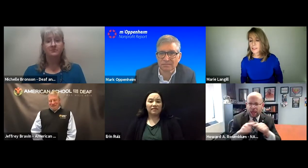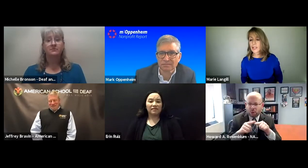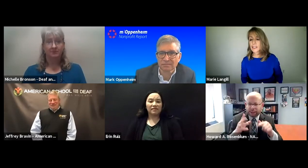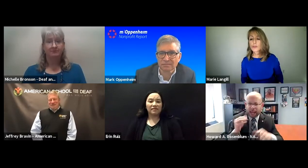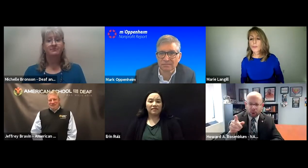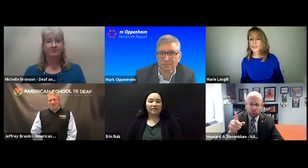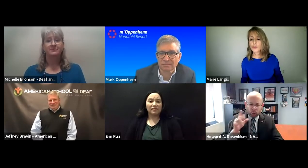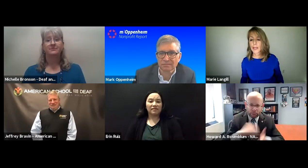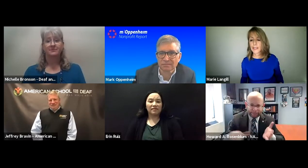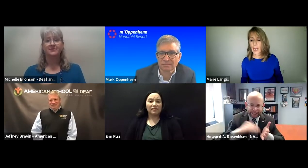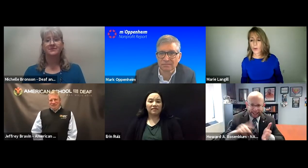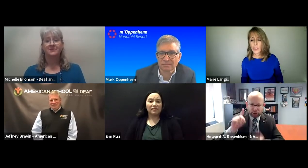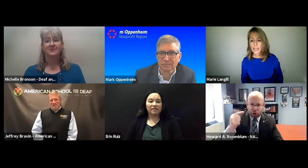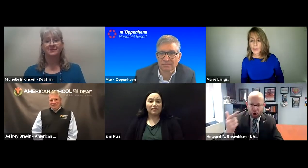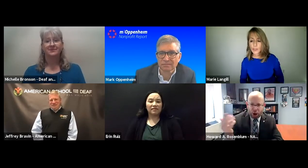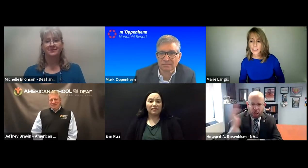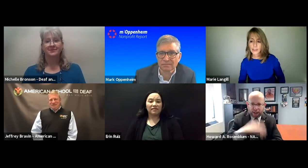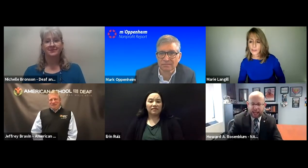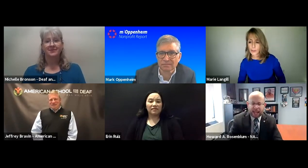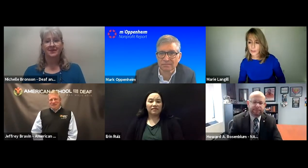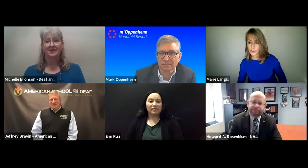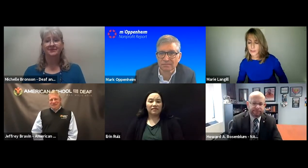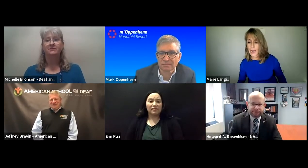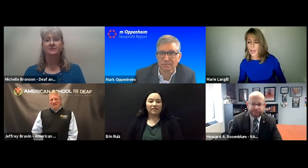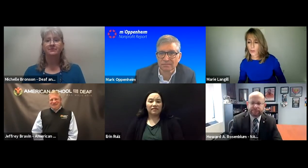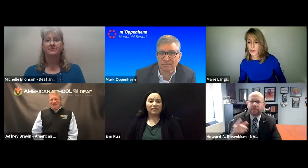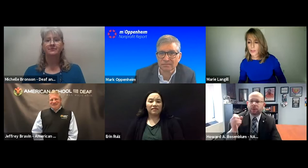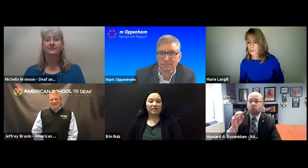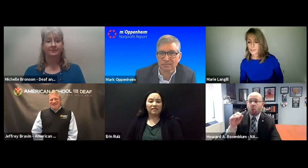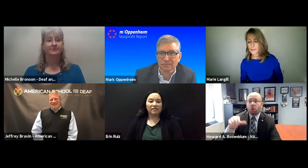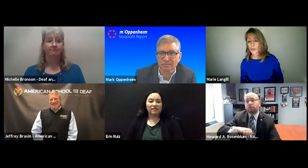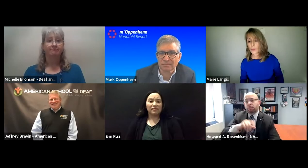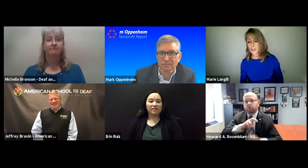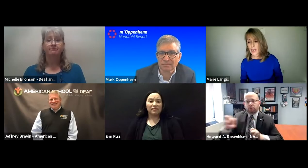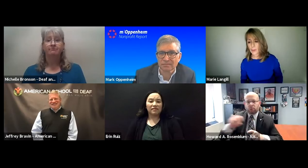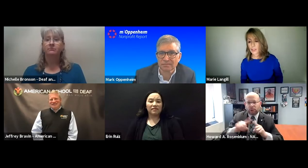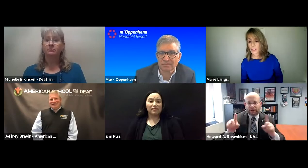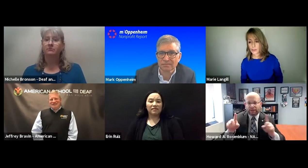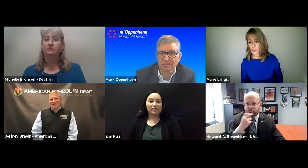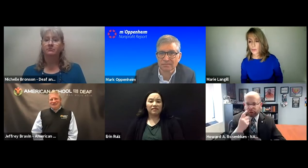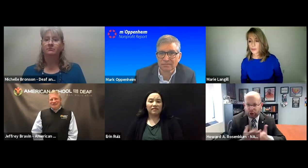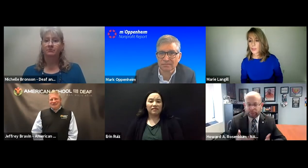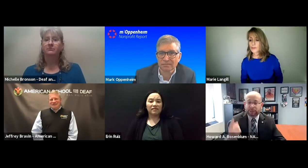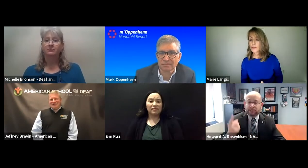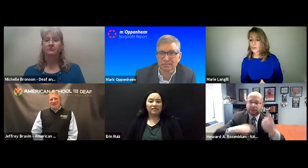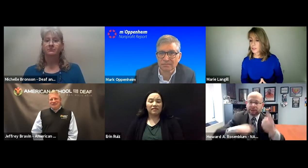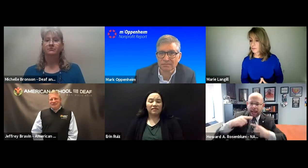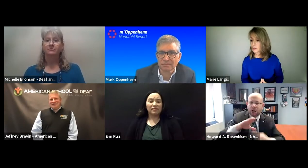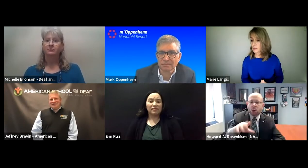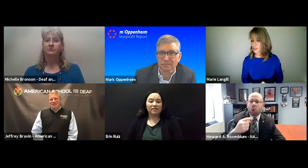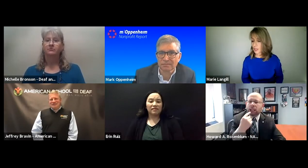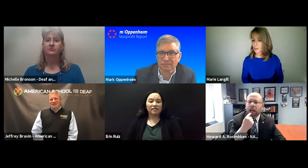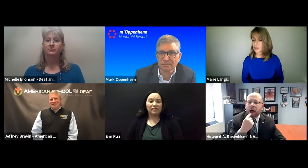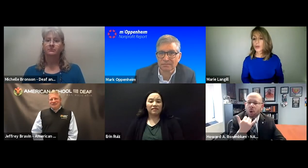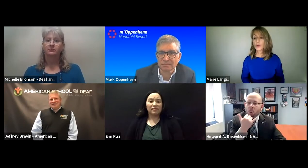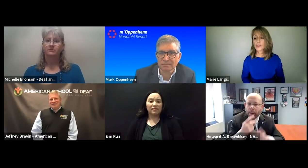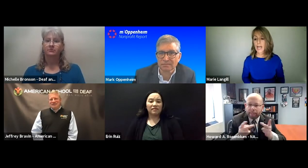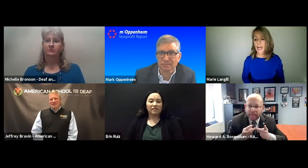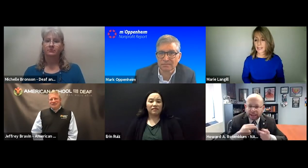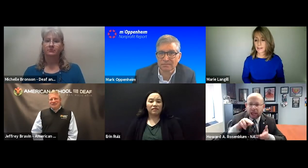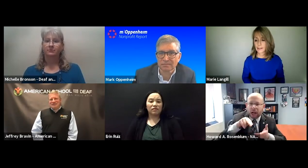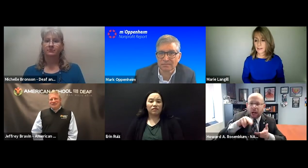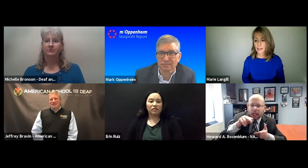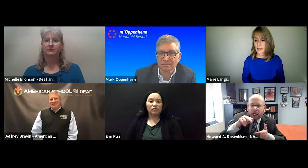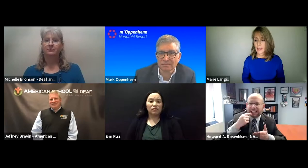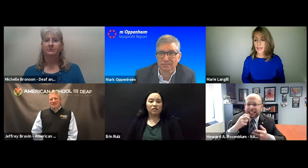brain. They're like a sponge right now. Language acquisition occurs now and it wasn't happening. So we transferred to a different speech therapist who